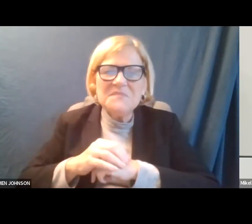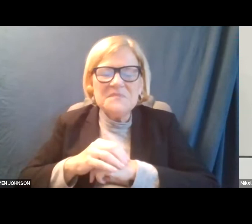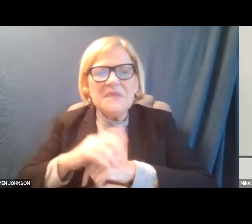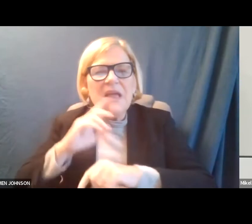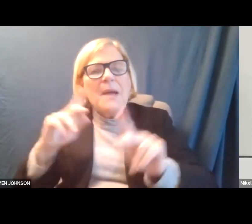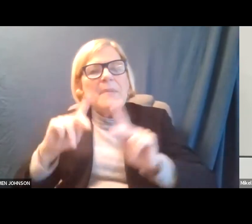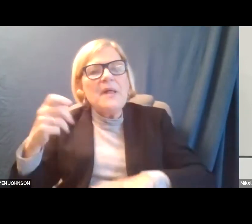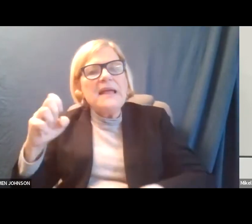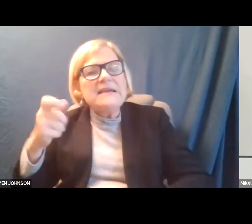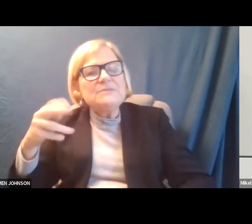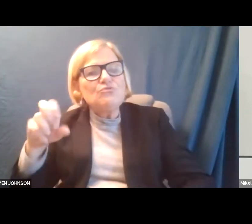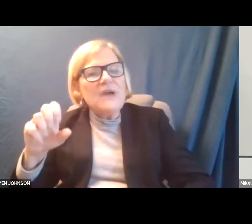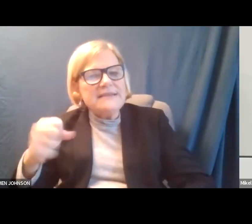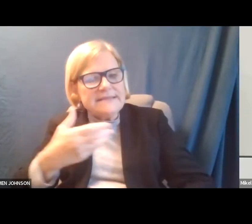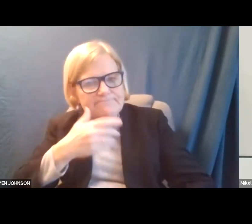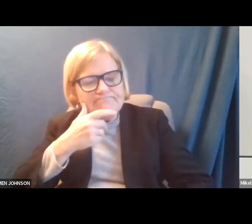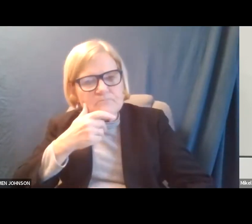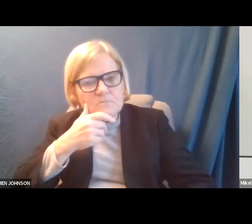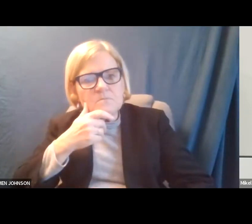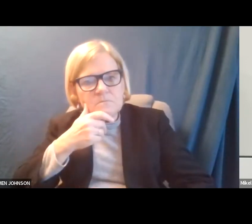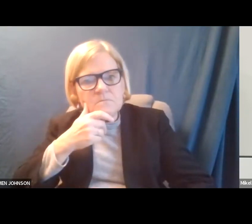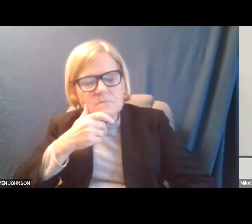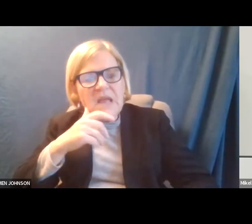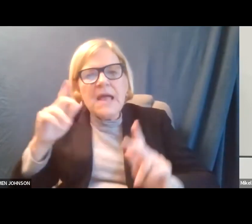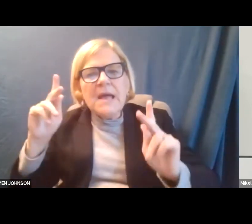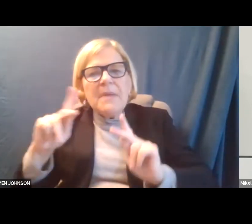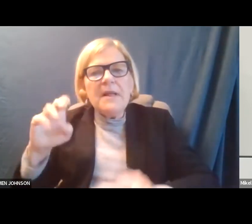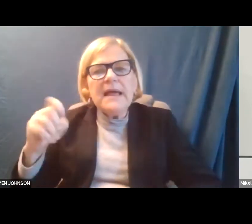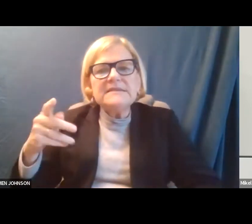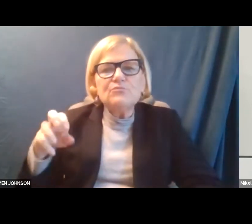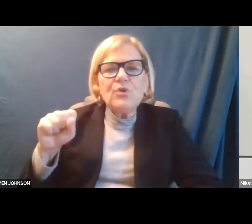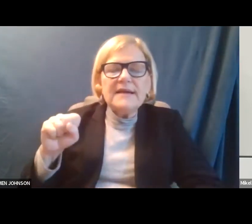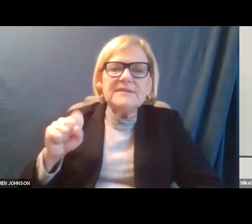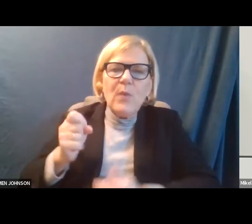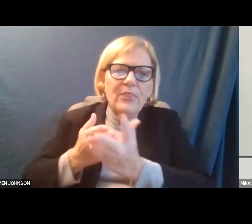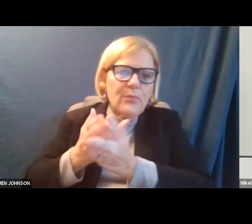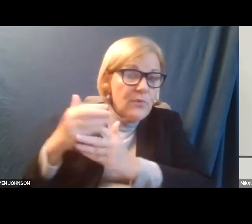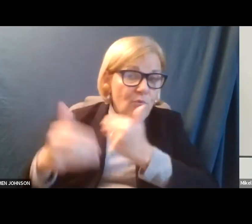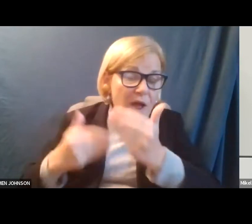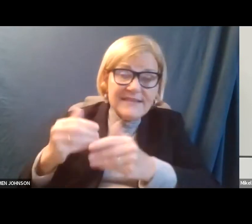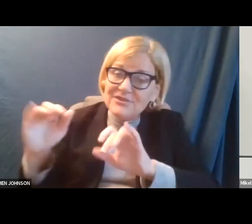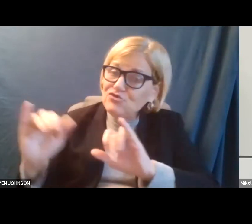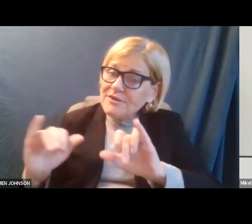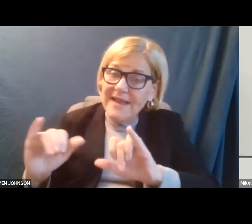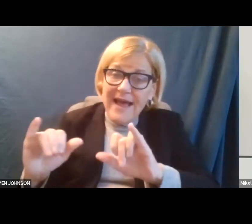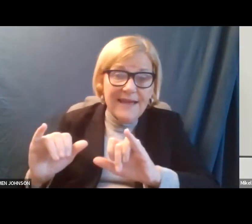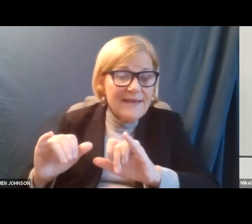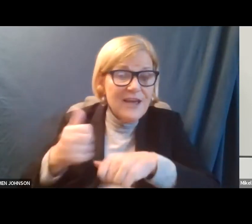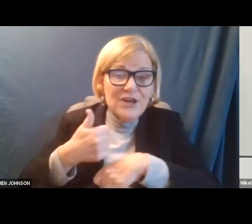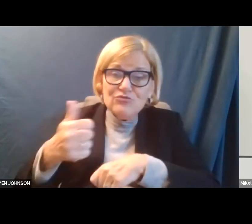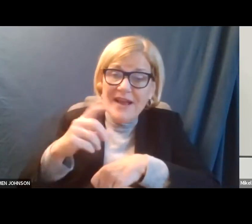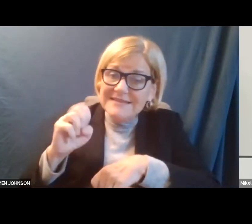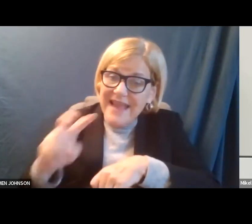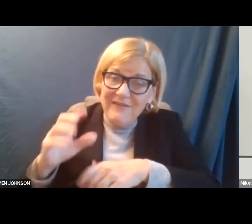people expresses, um, submission people express, went through the process, just like the trans dev